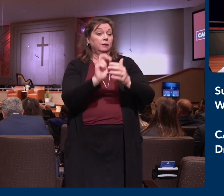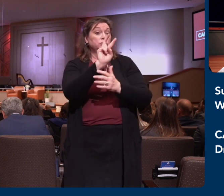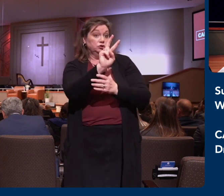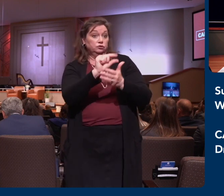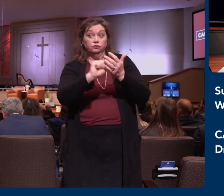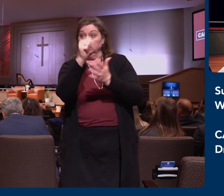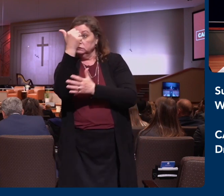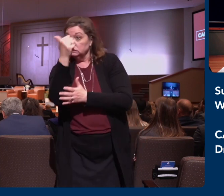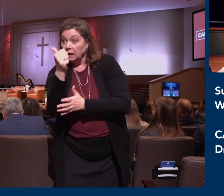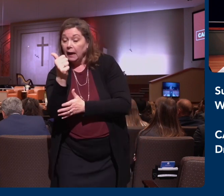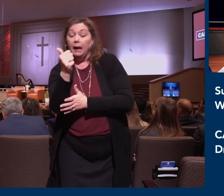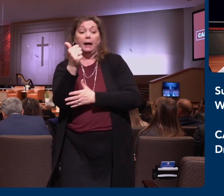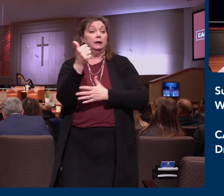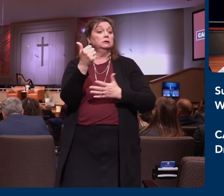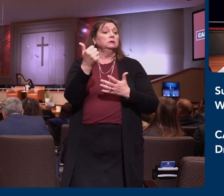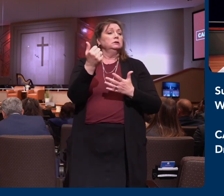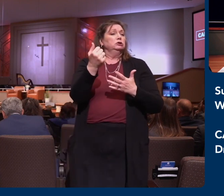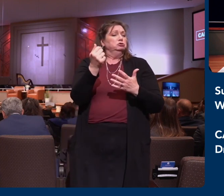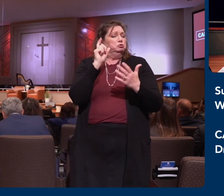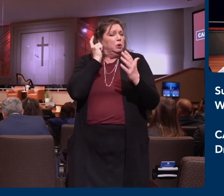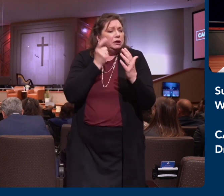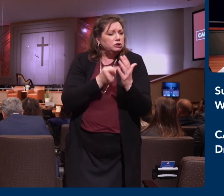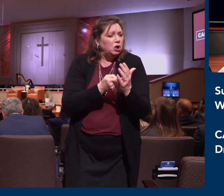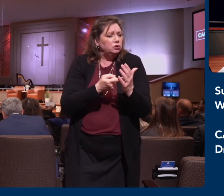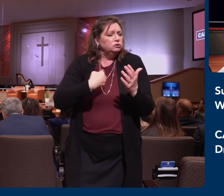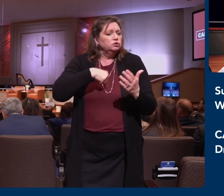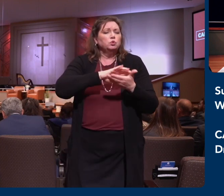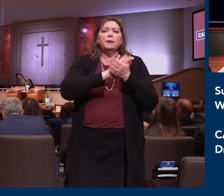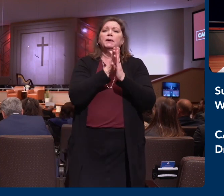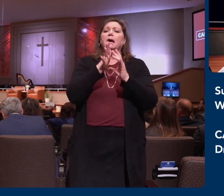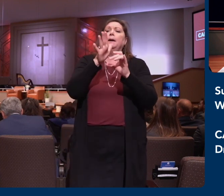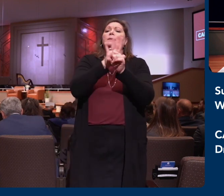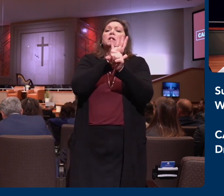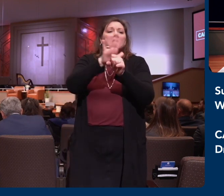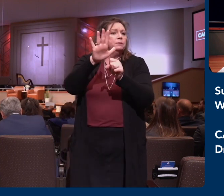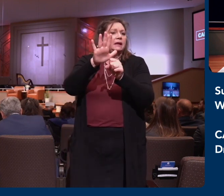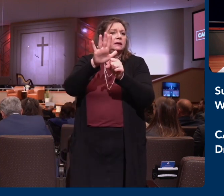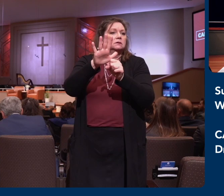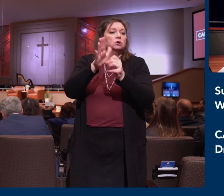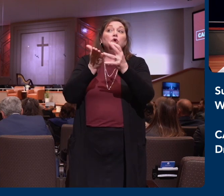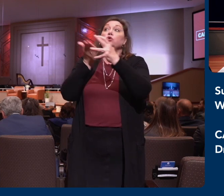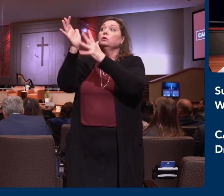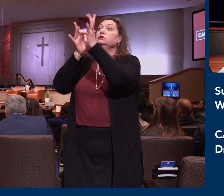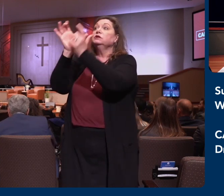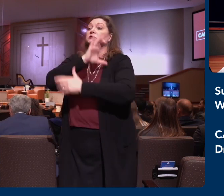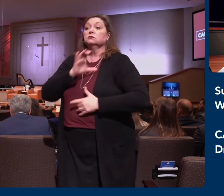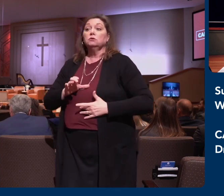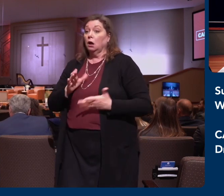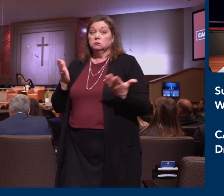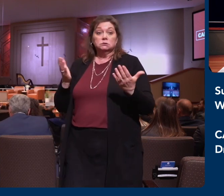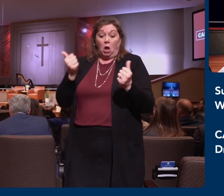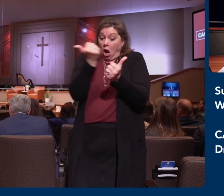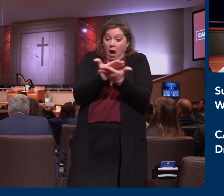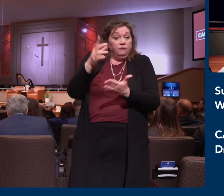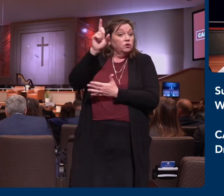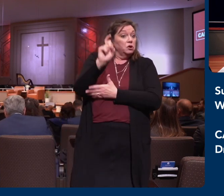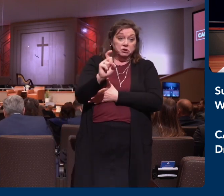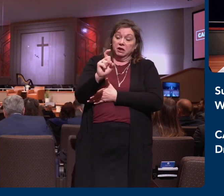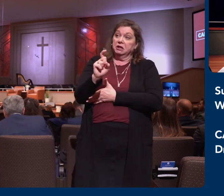are complete in him. All that we need to live the Christian life, we have in Jesus Christ.